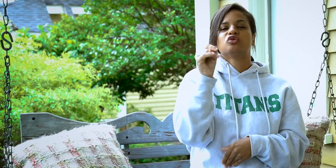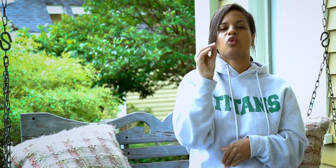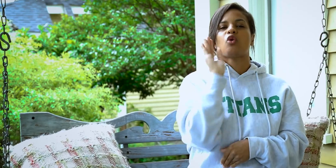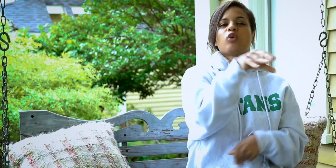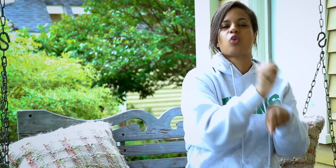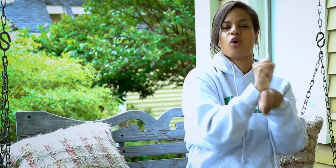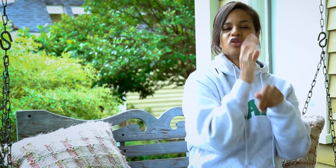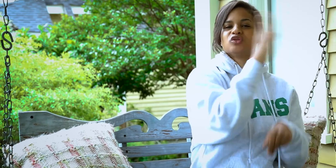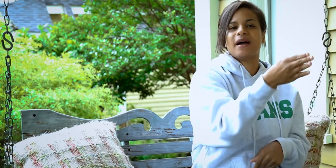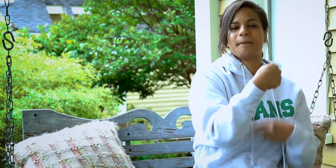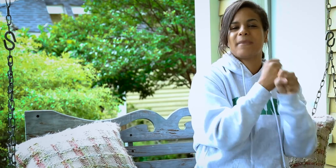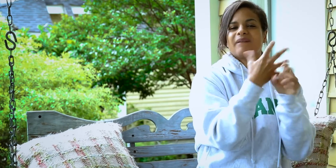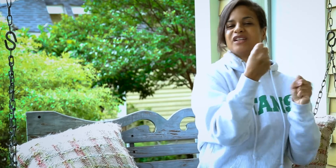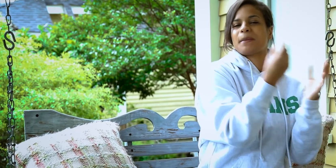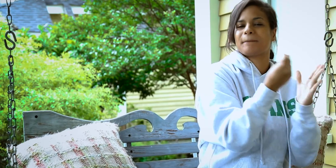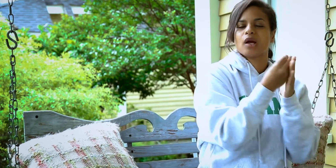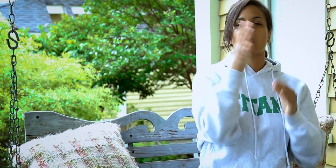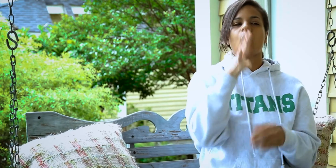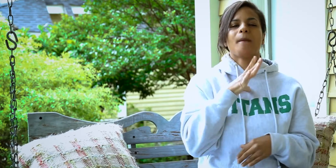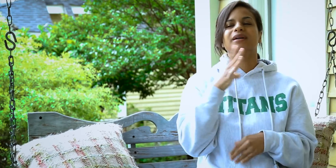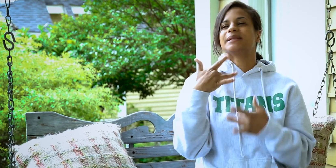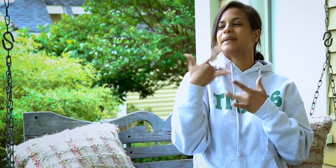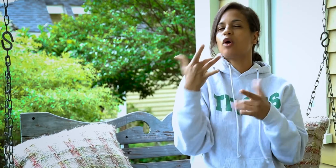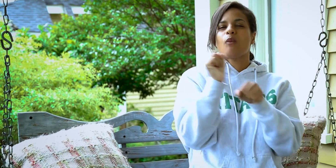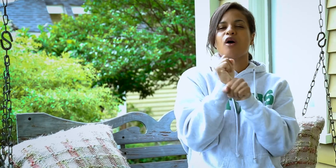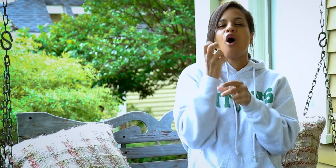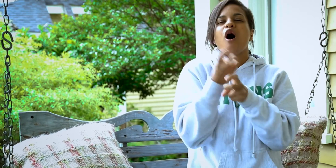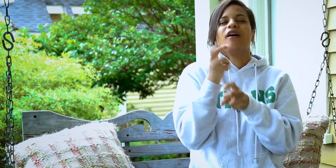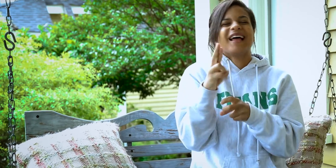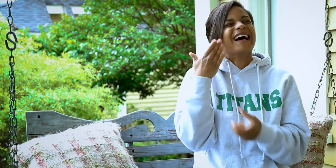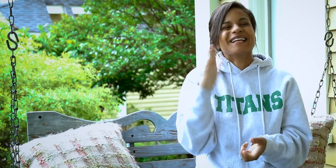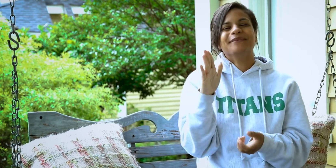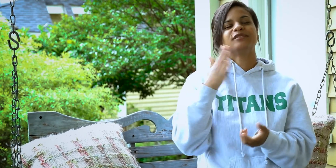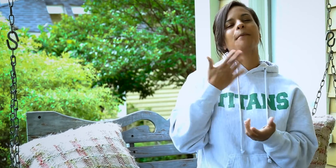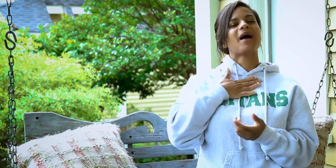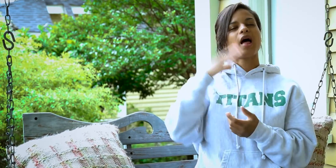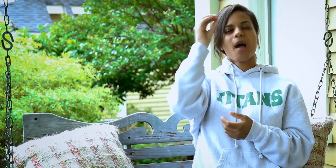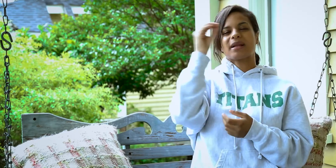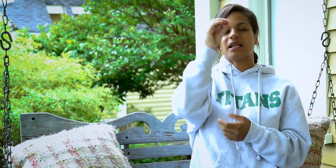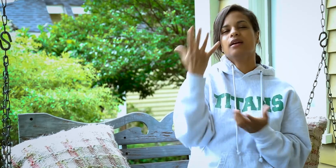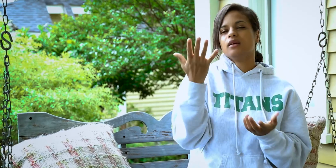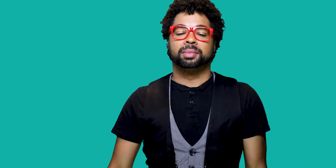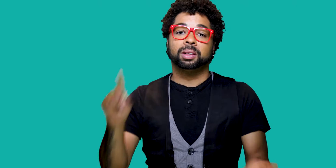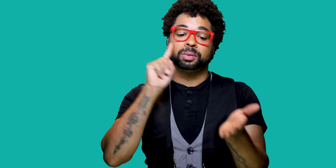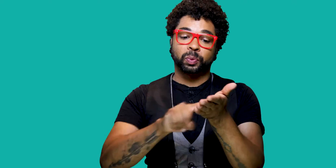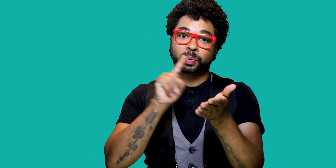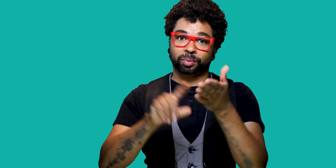Men tend to go straight to the workforce to make money faster. Women tend to work harder in school. That's just what I think. Further analysis